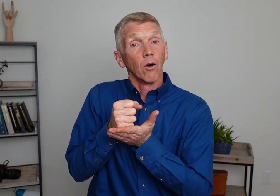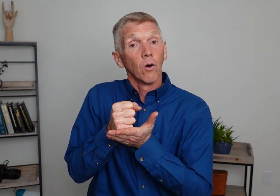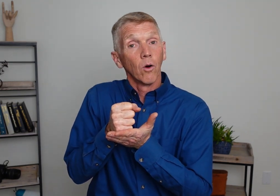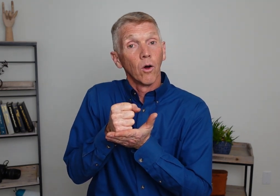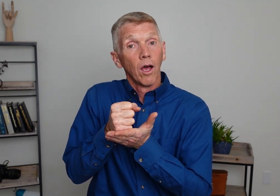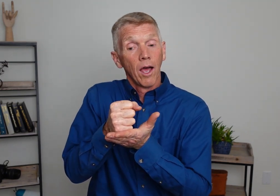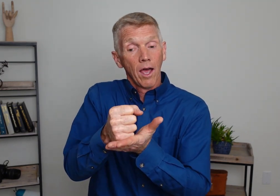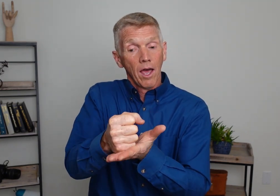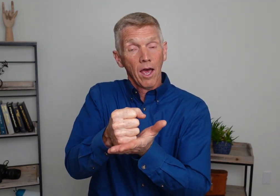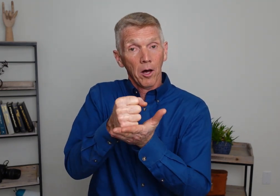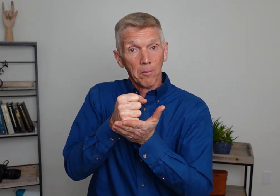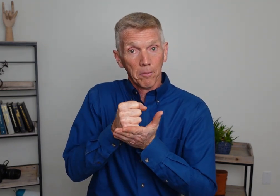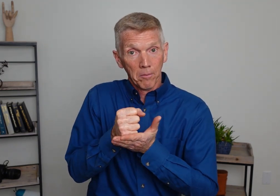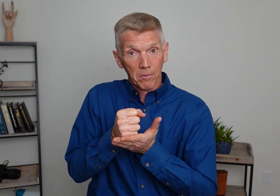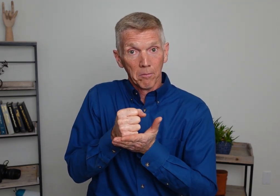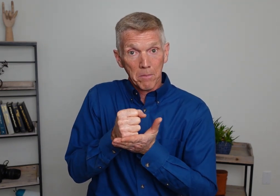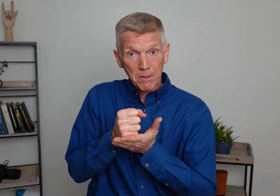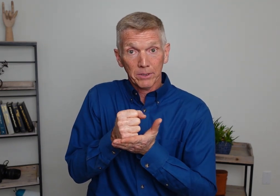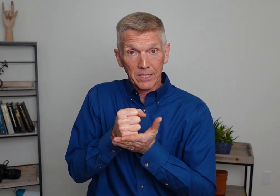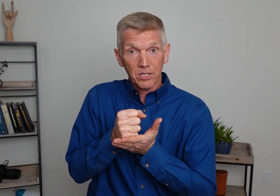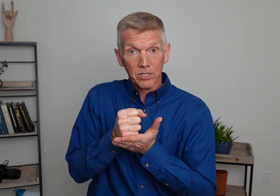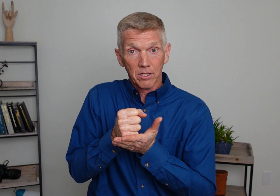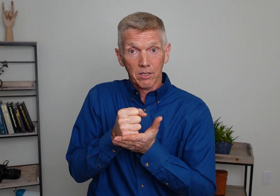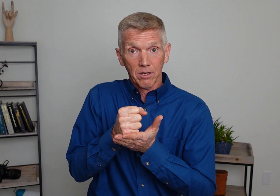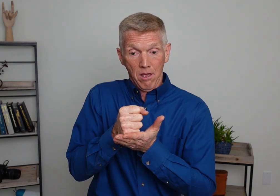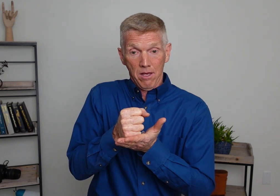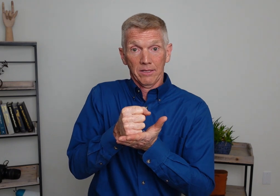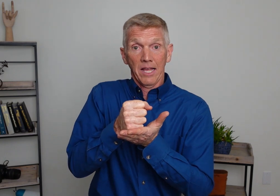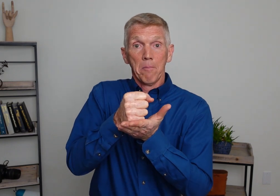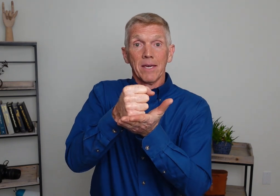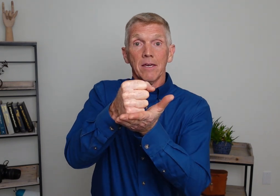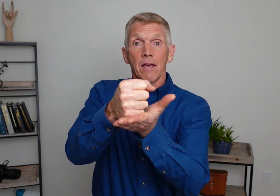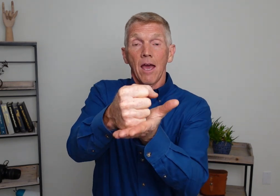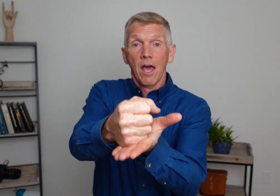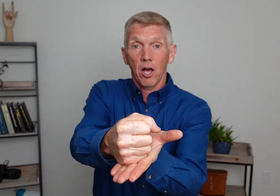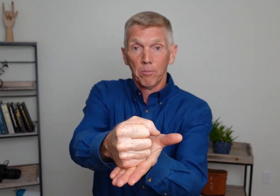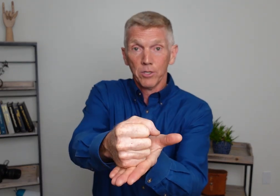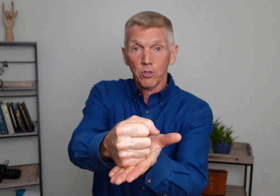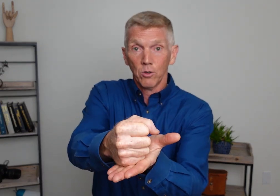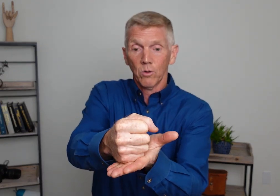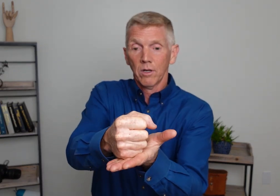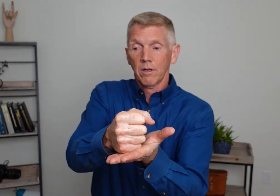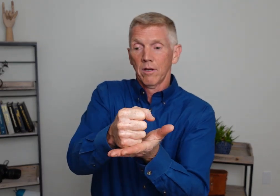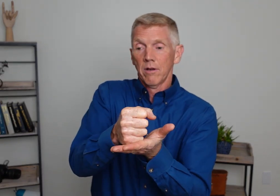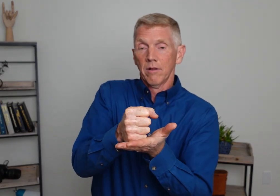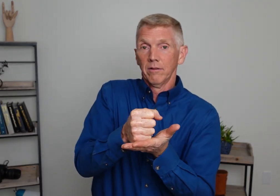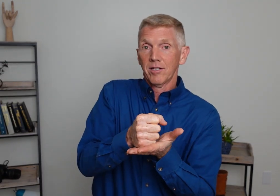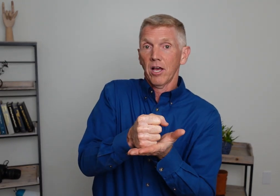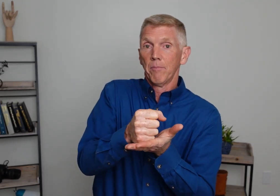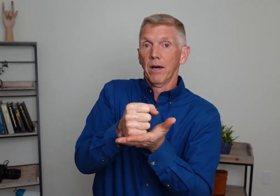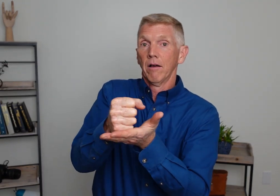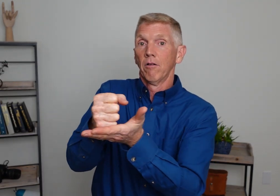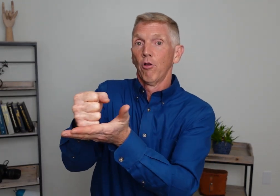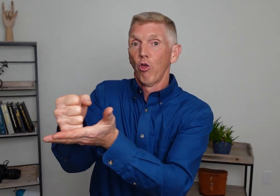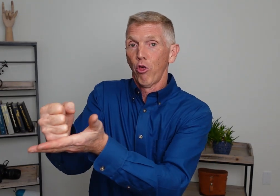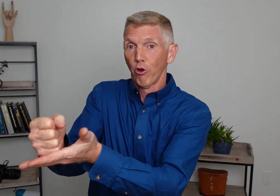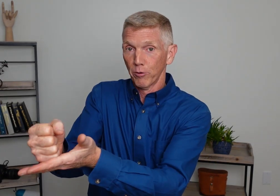help me please. Let me help you. Let's help a third